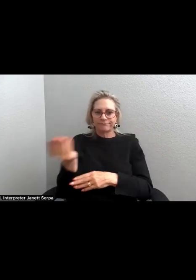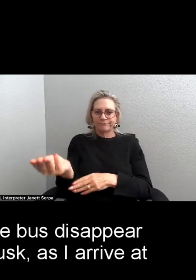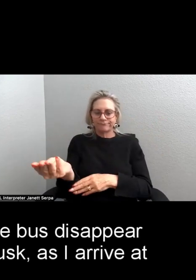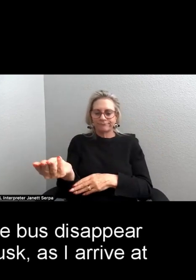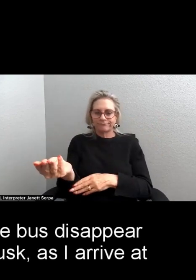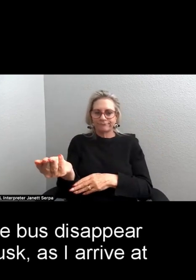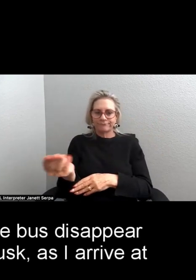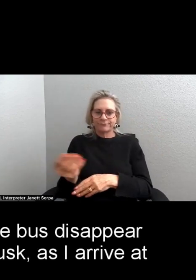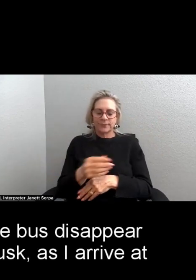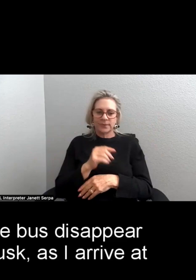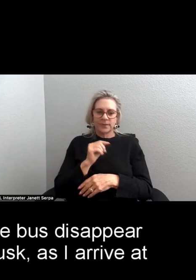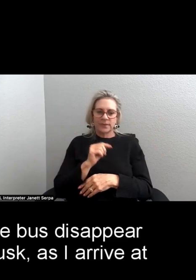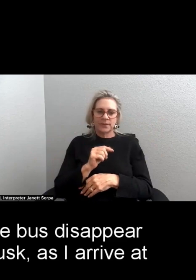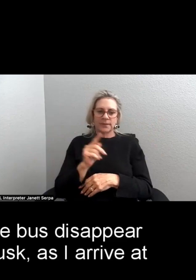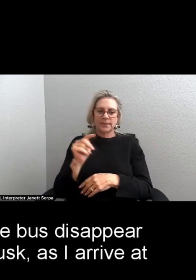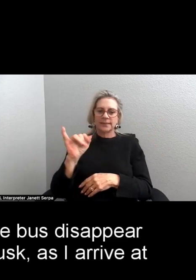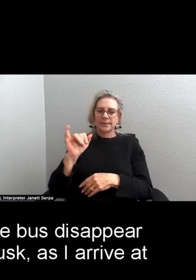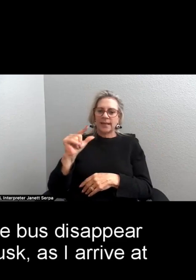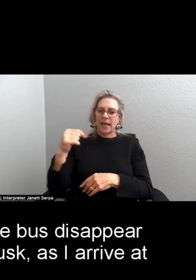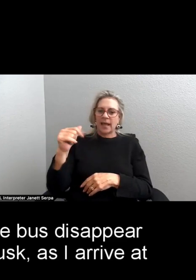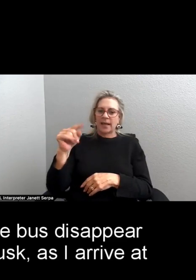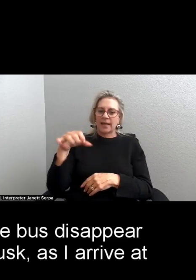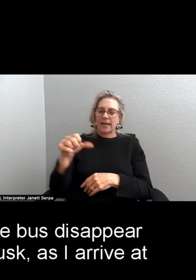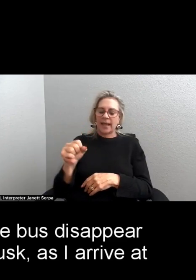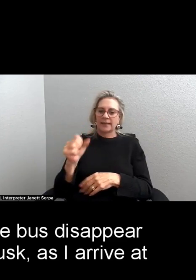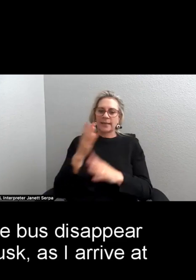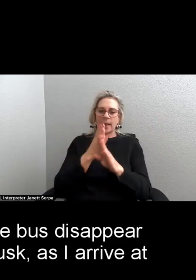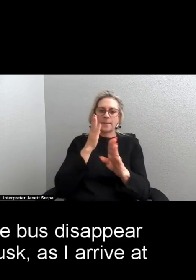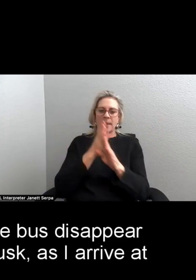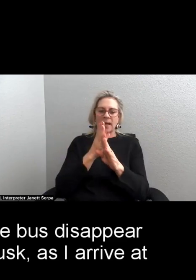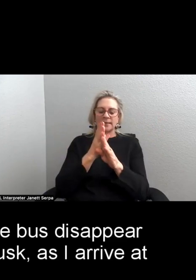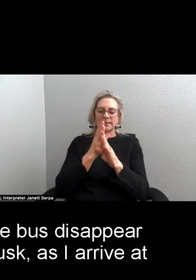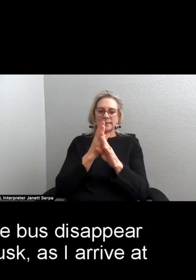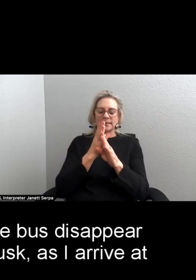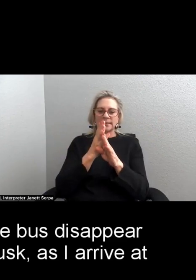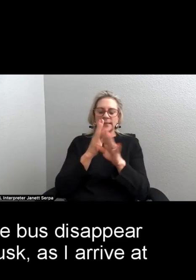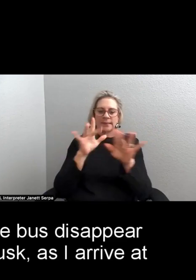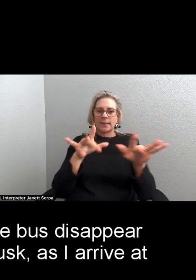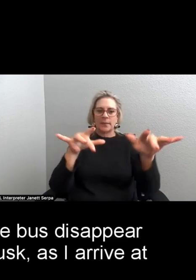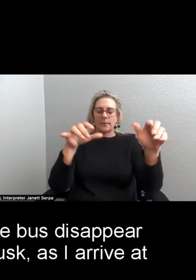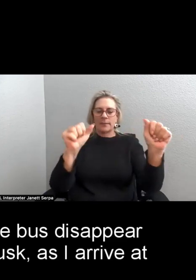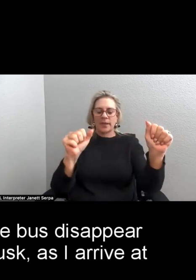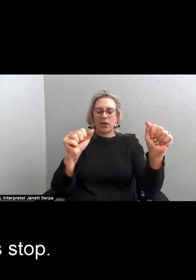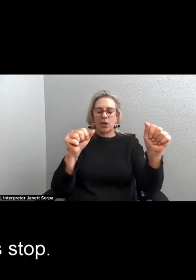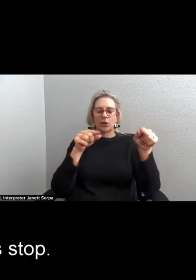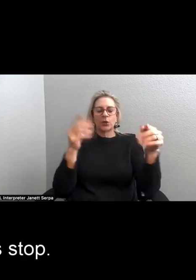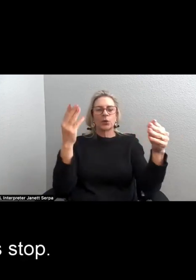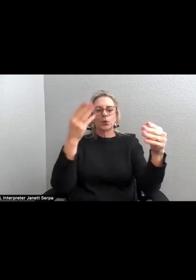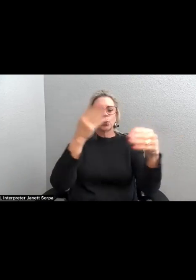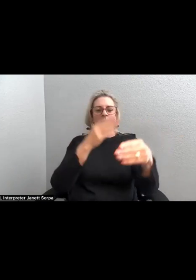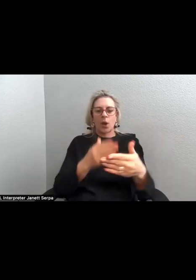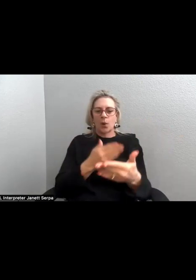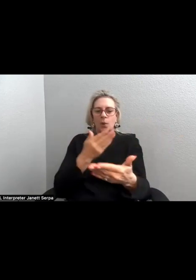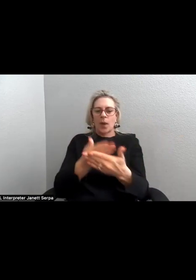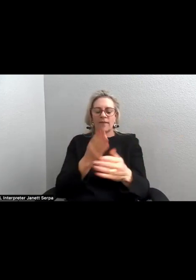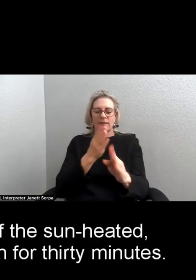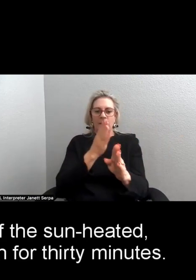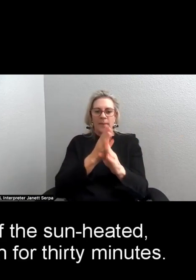The tailgates of the bus disappear into the hush of dusk as I arrive at the bus stop.